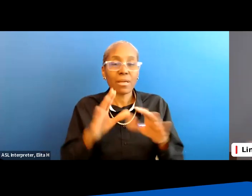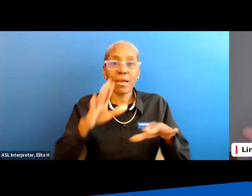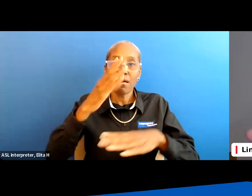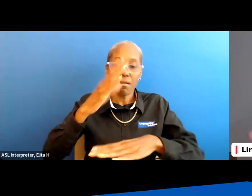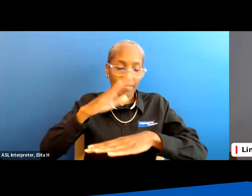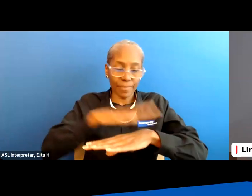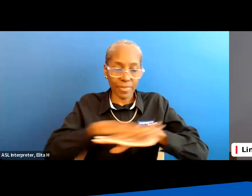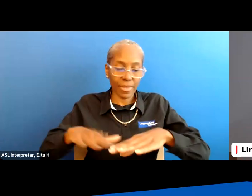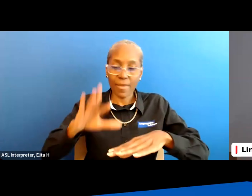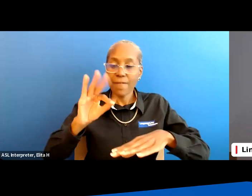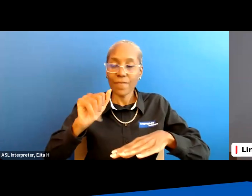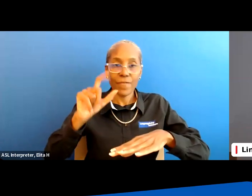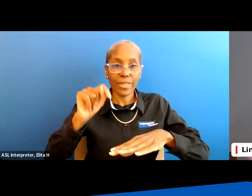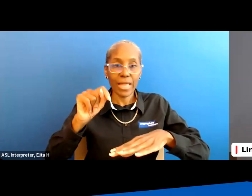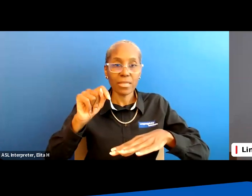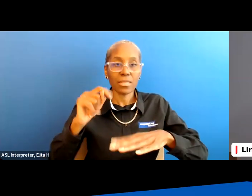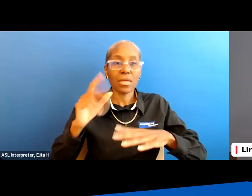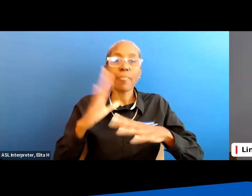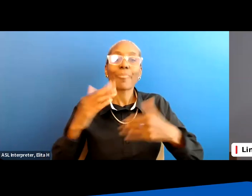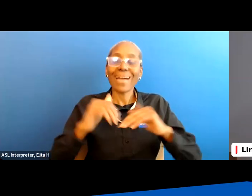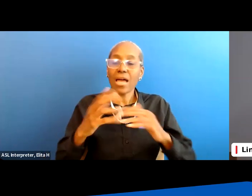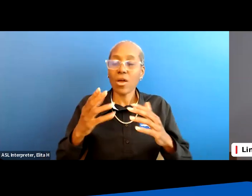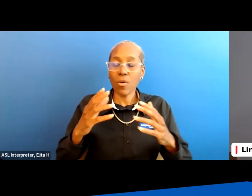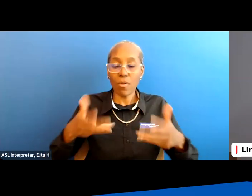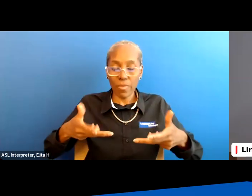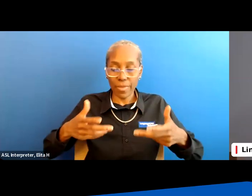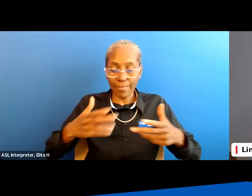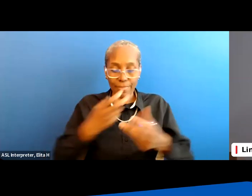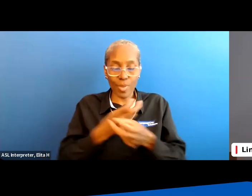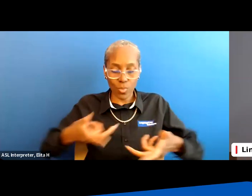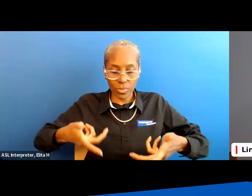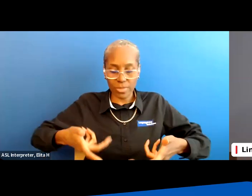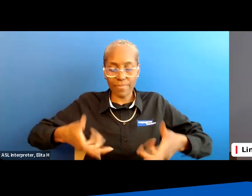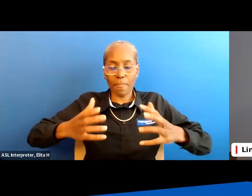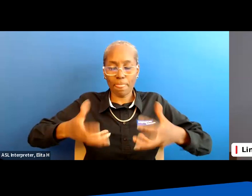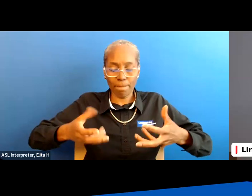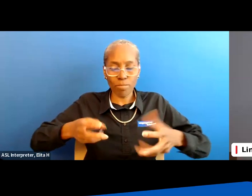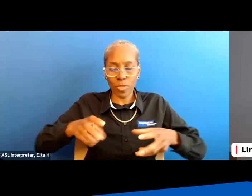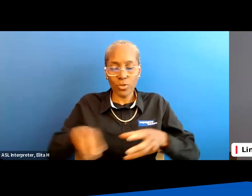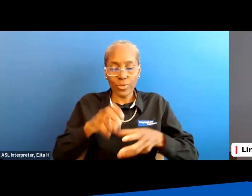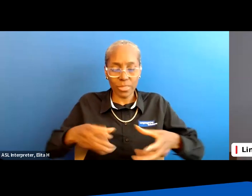surface but it's a matter of cradling those hip bones in that in that seating